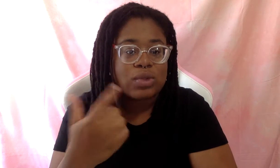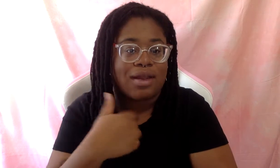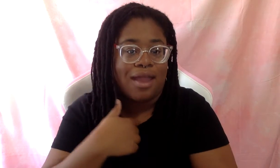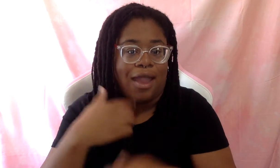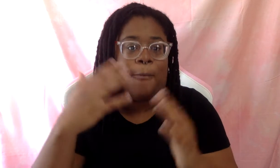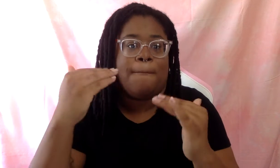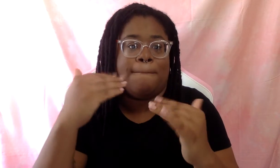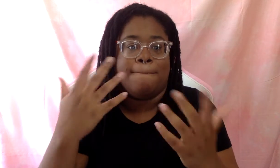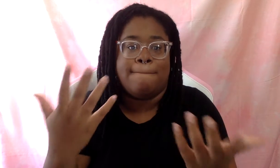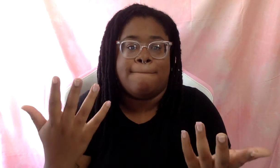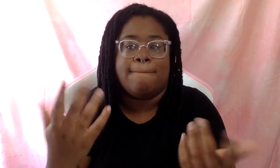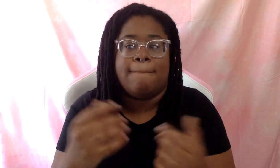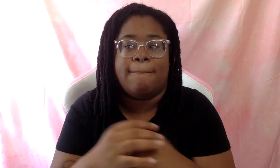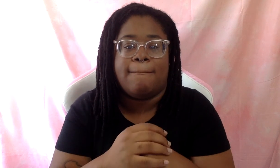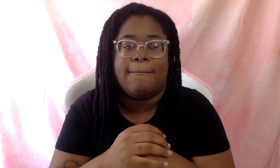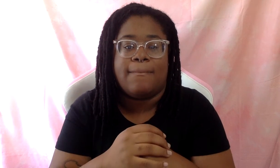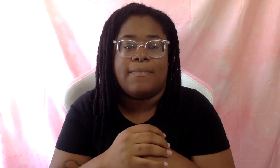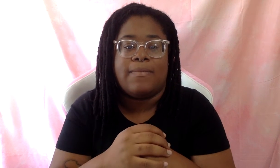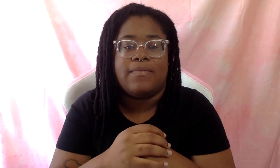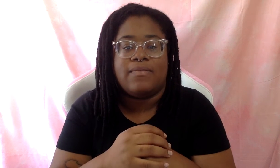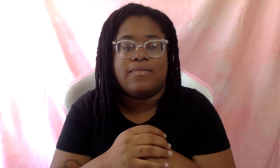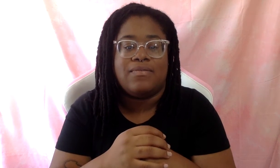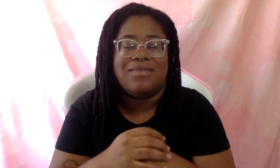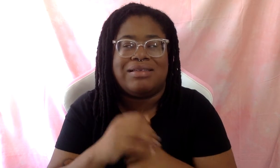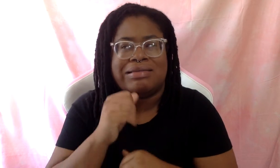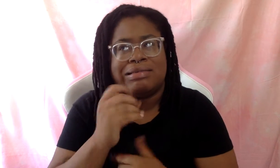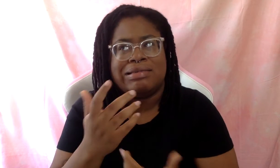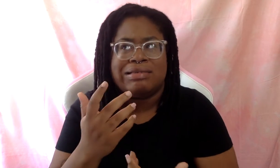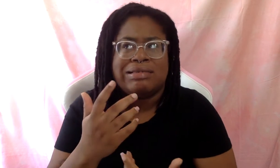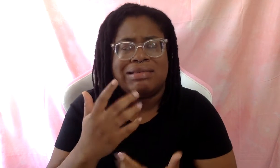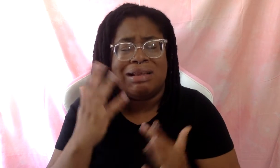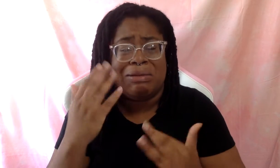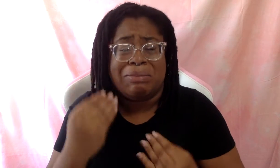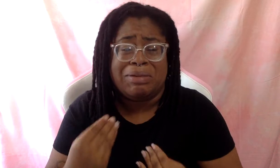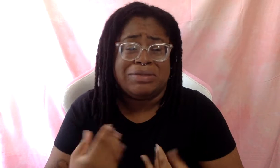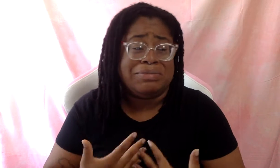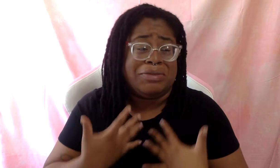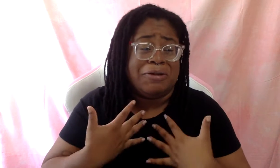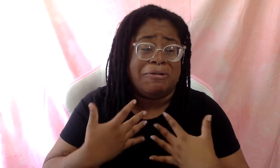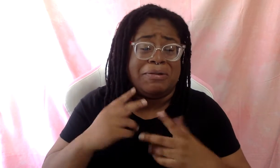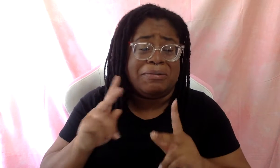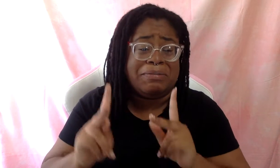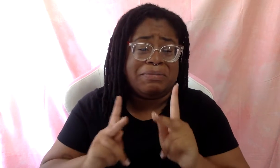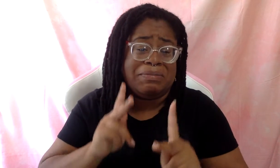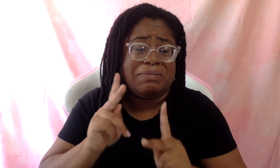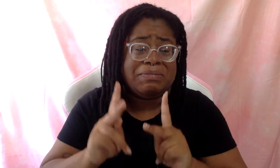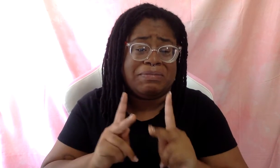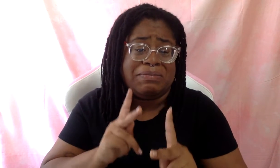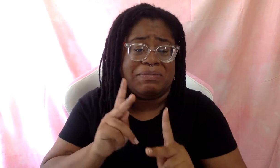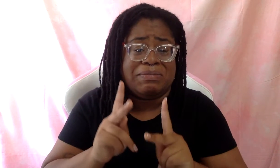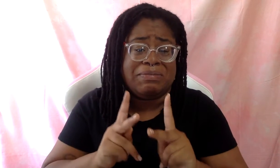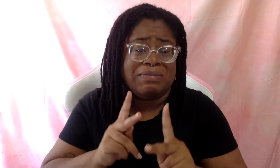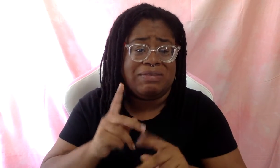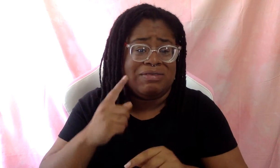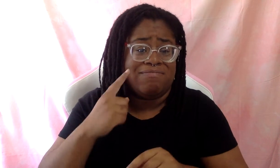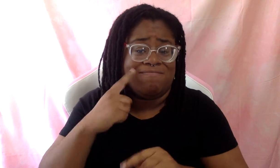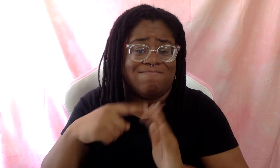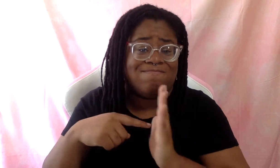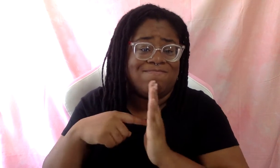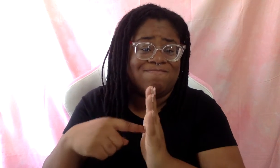I hope that I'm just like, uh, I didn't even want to say that, inspiring people to tell their story. And